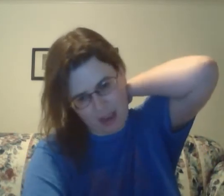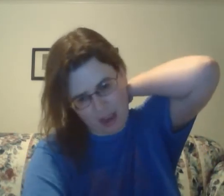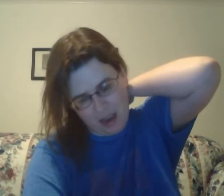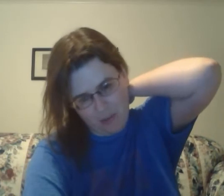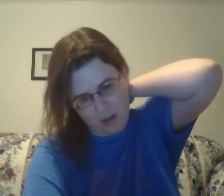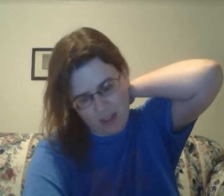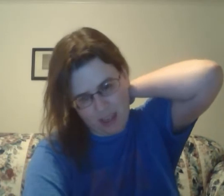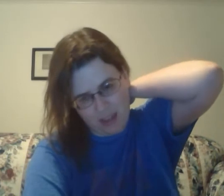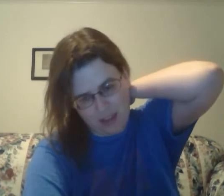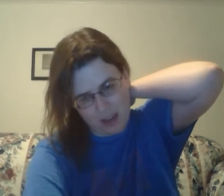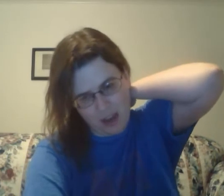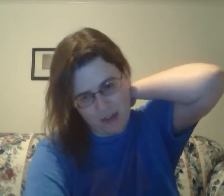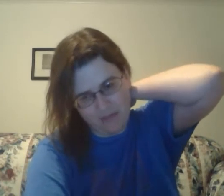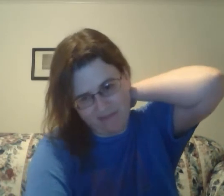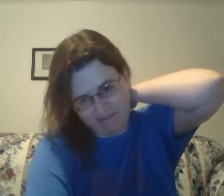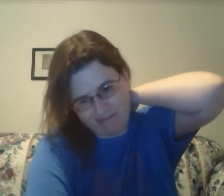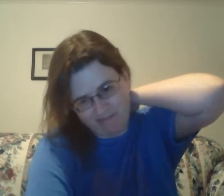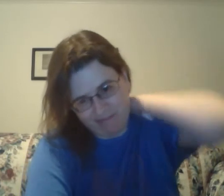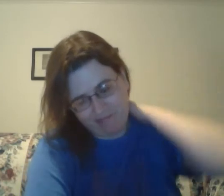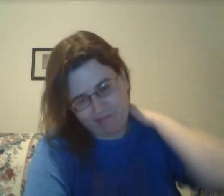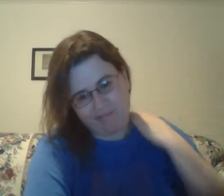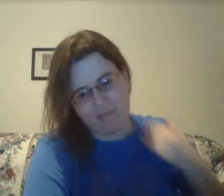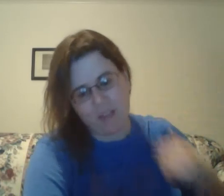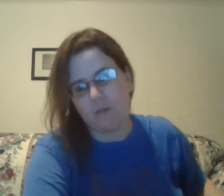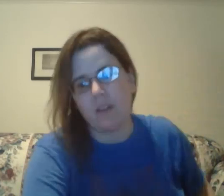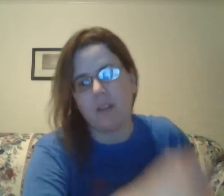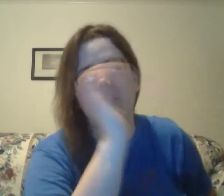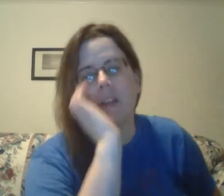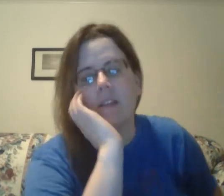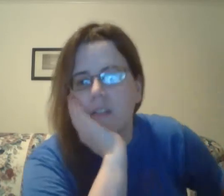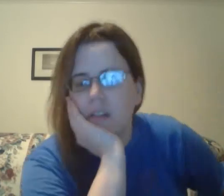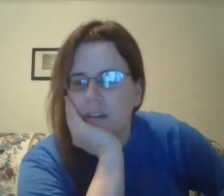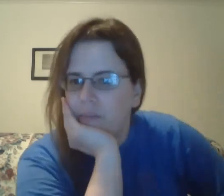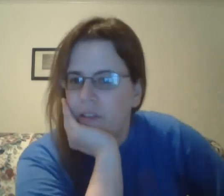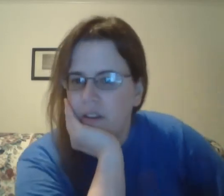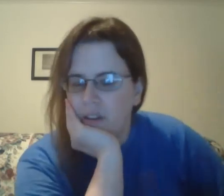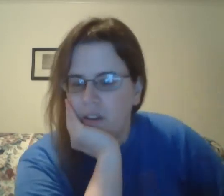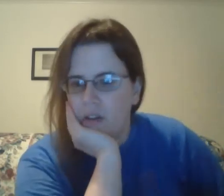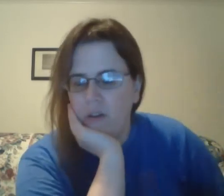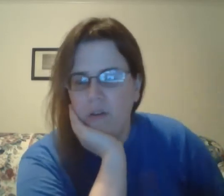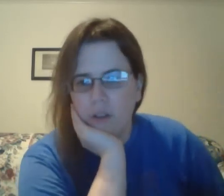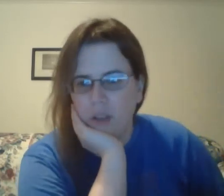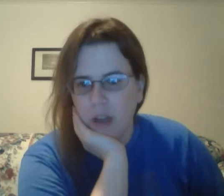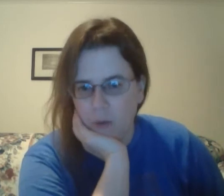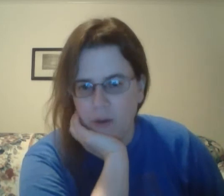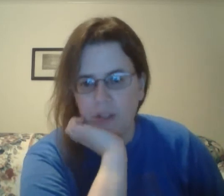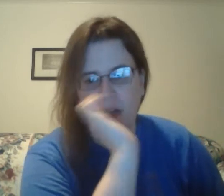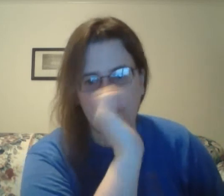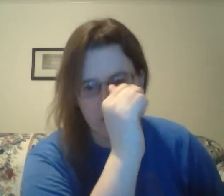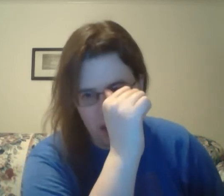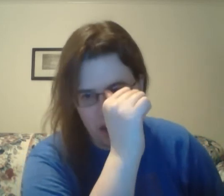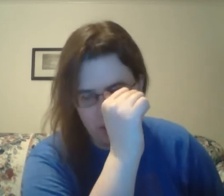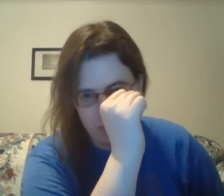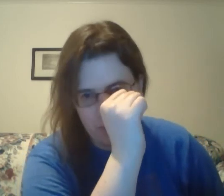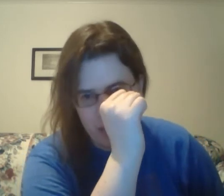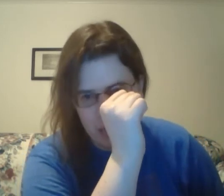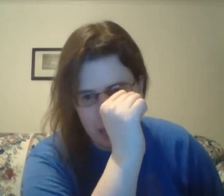And what else can you say? What else can you say? Of course, Cowboys are coming off big